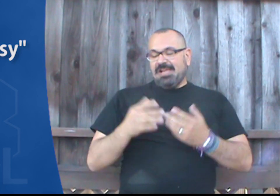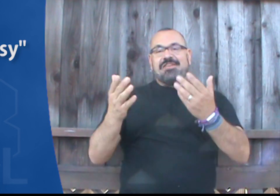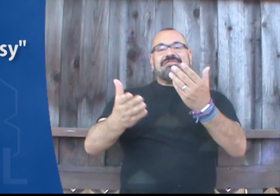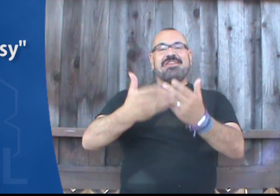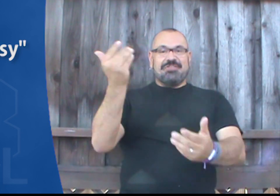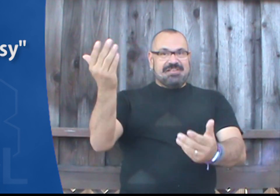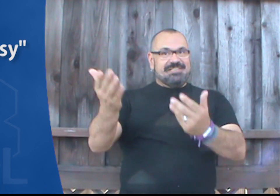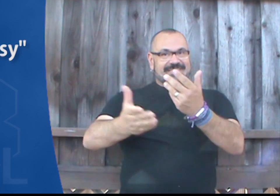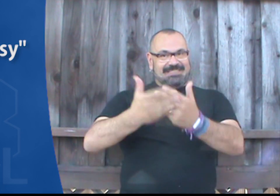Very easy.